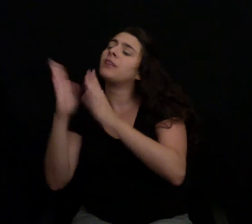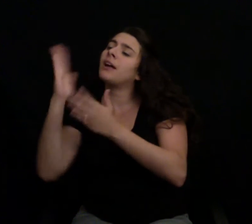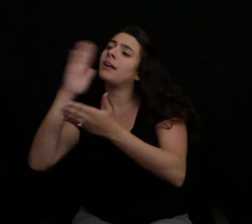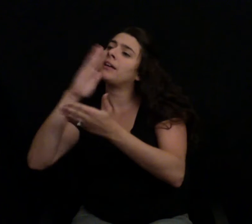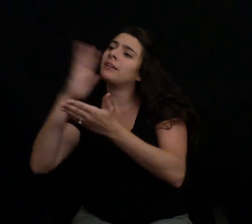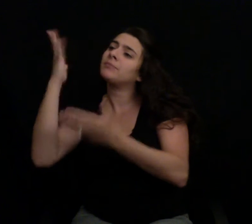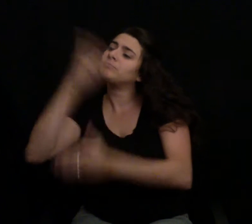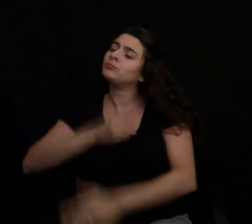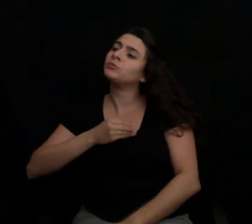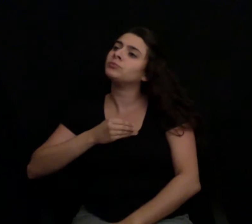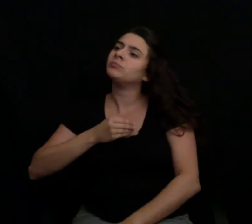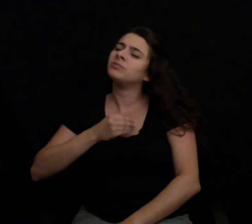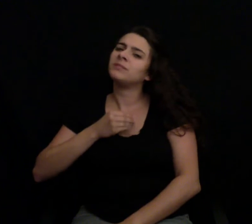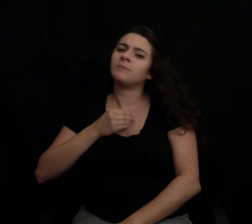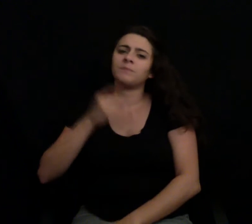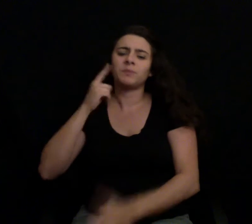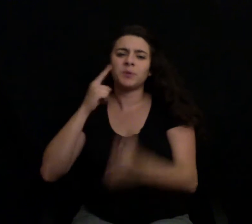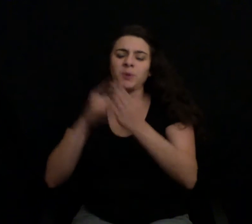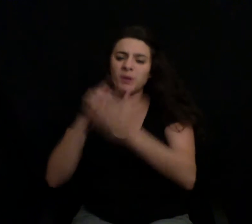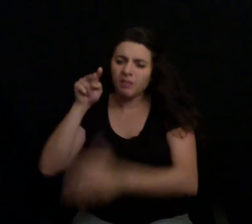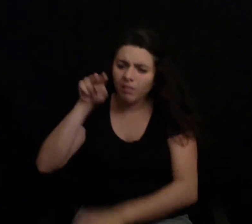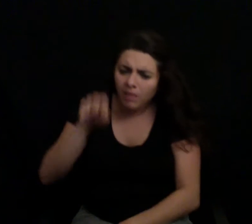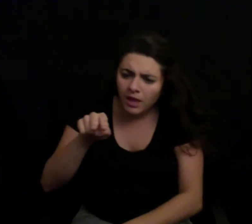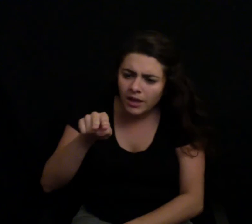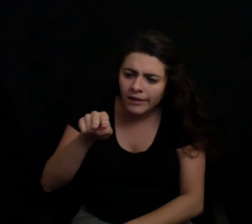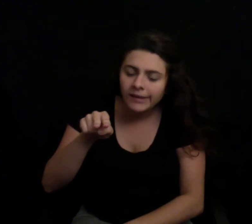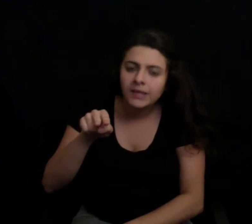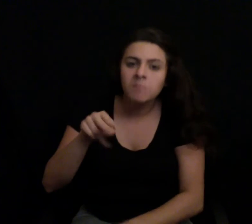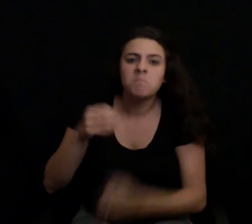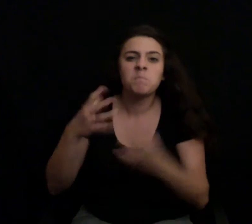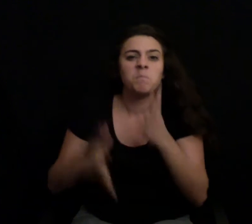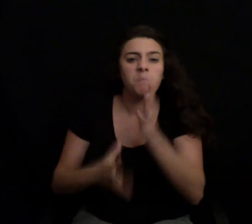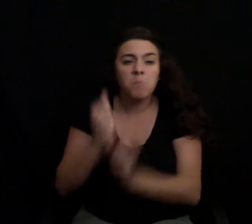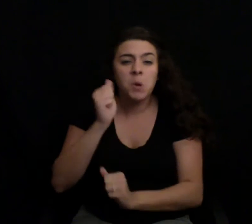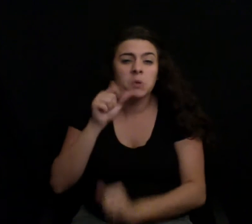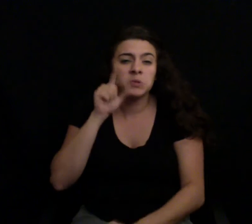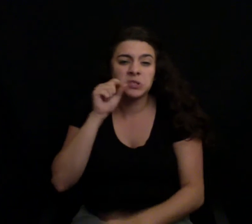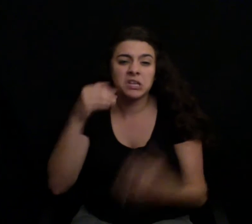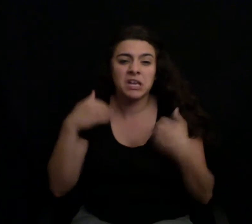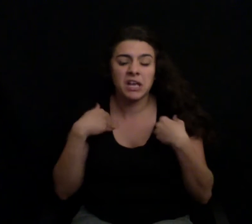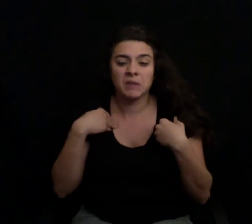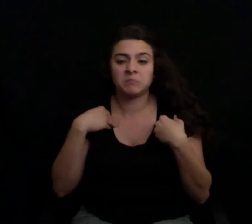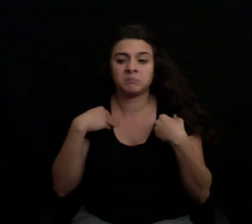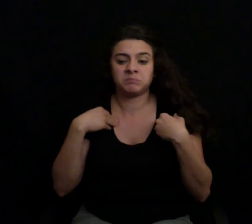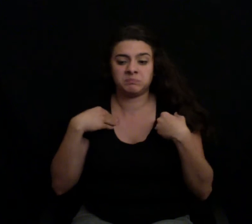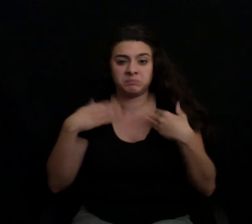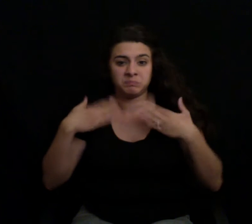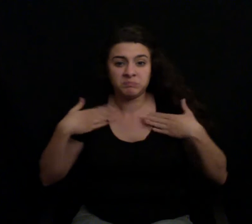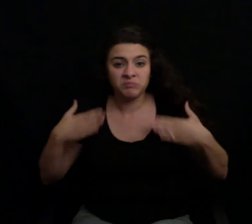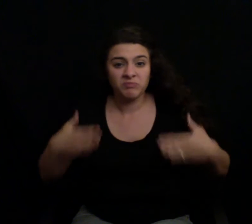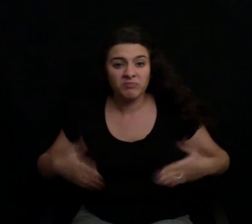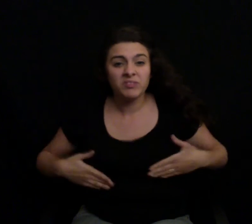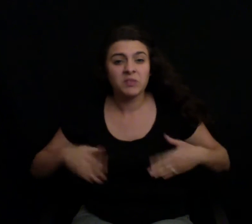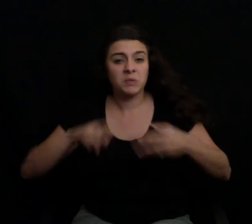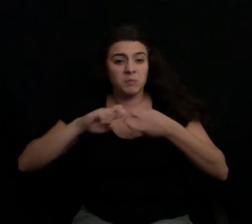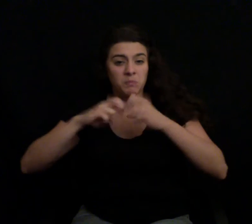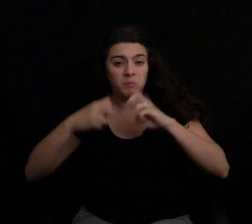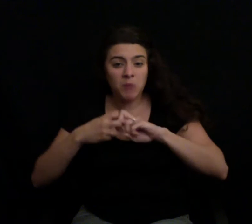Others have trouble walking, or just simply have trouble doing anything, really anything, at a normal, healthy animal should be able to do.